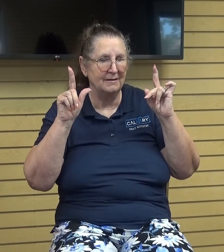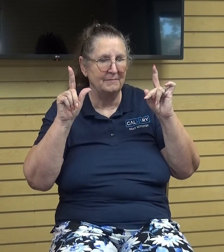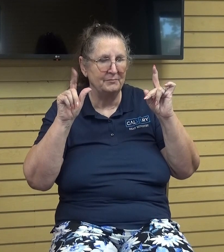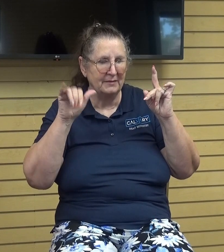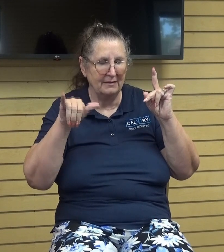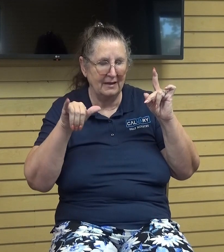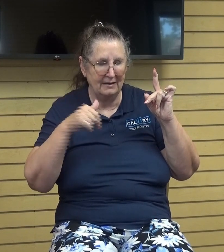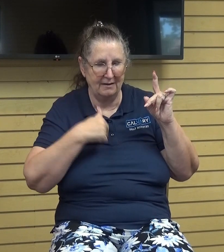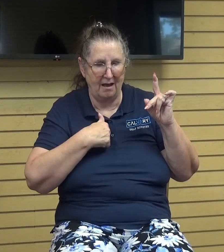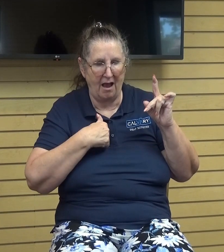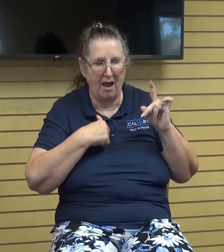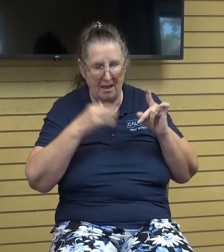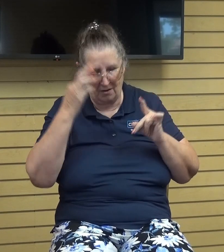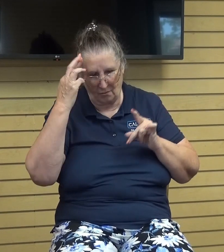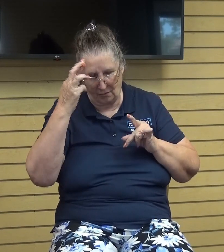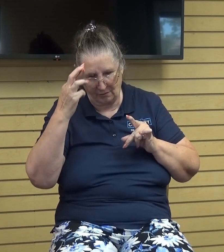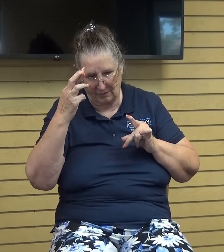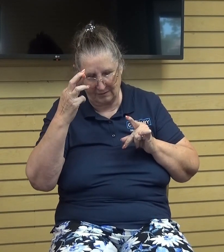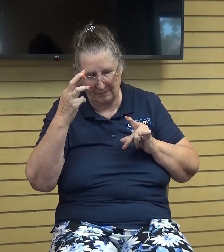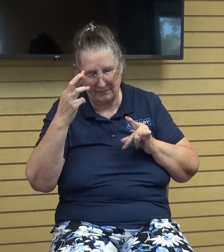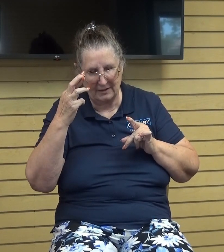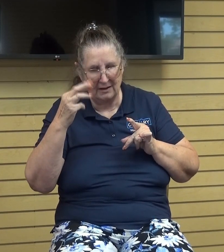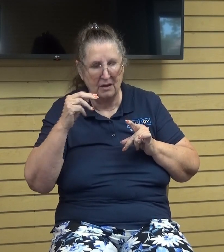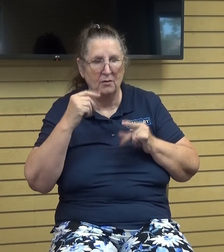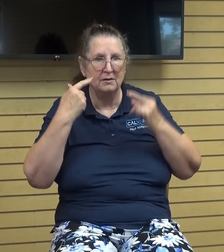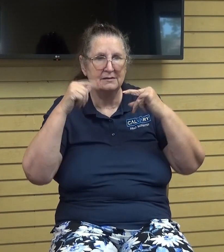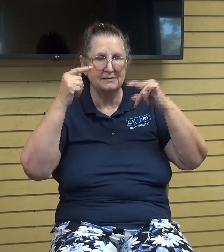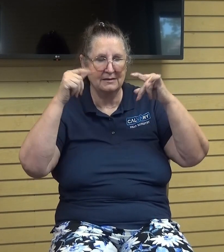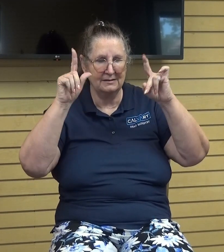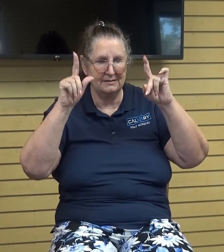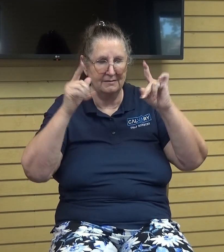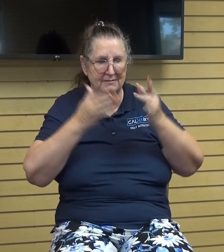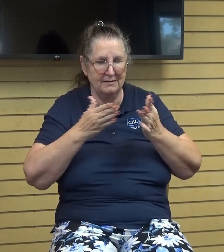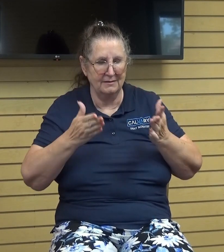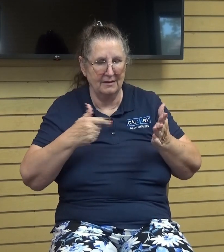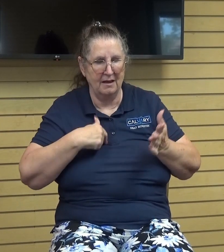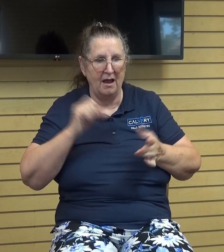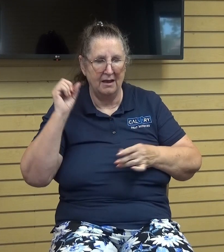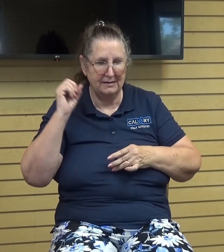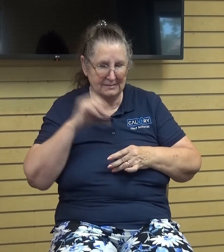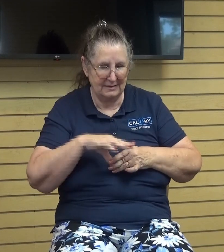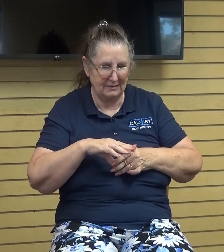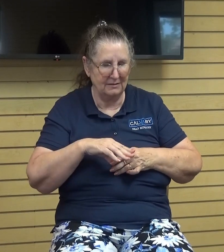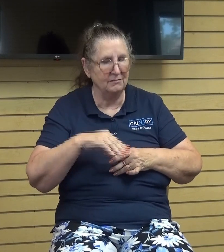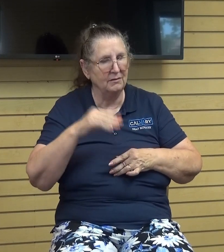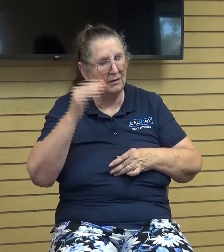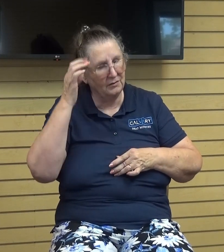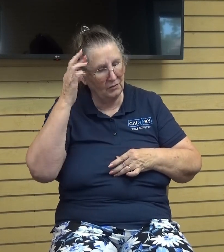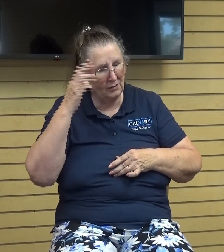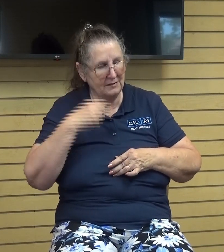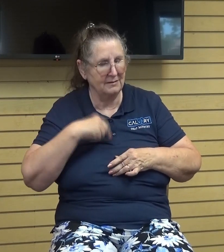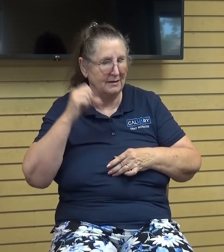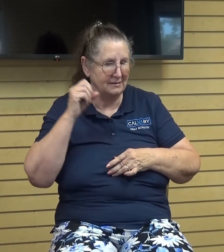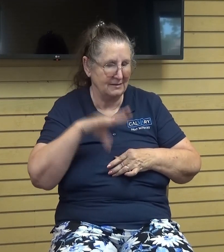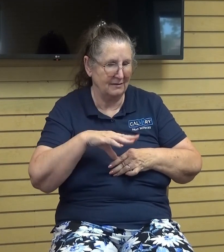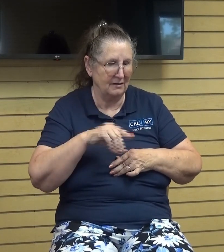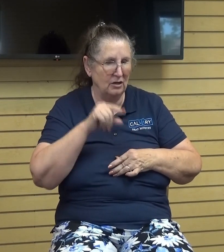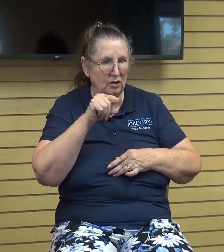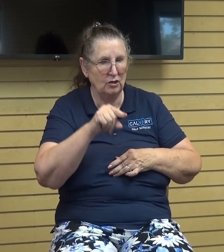which i purpose and shall succeed in the thing for which i sent it for you shall go out